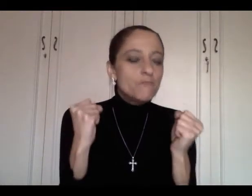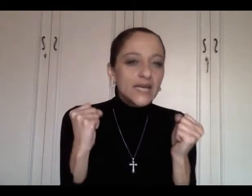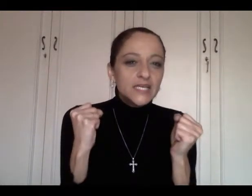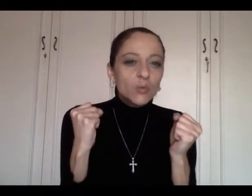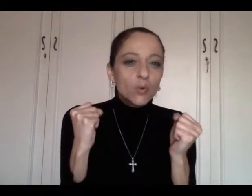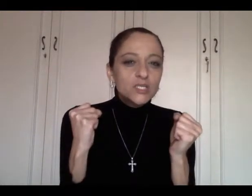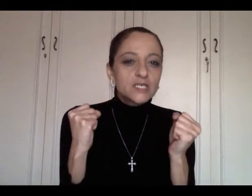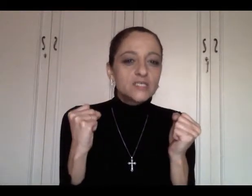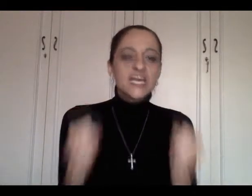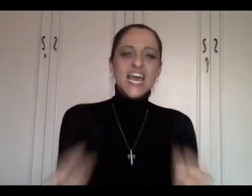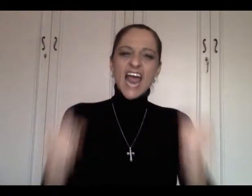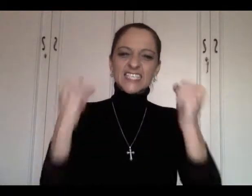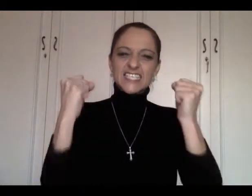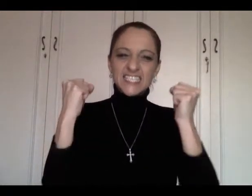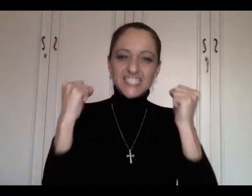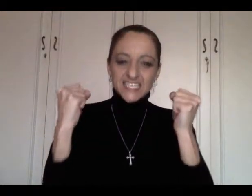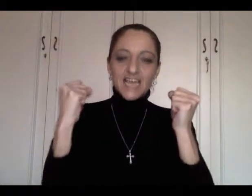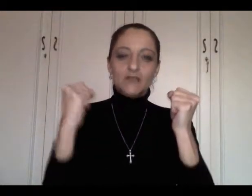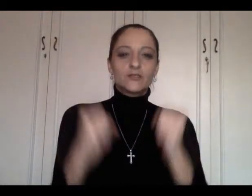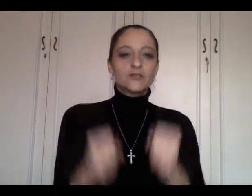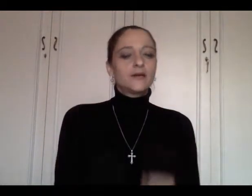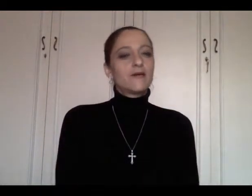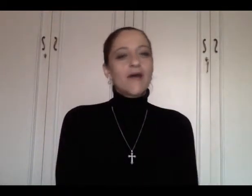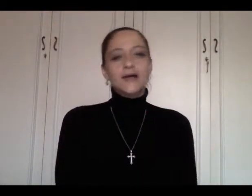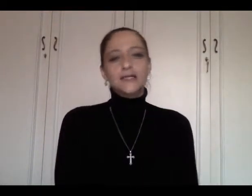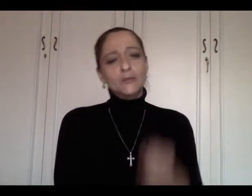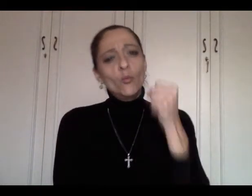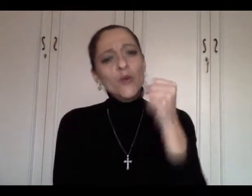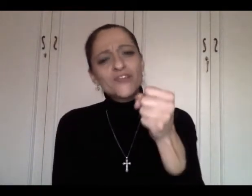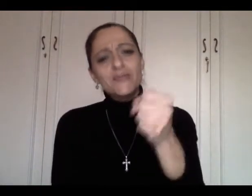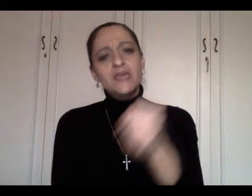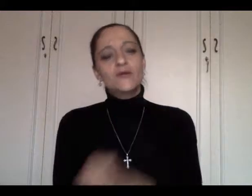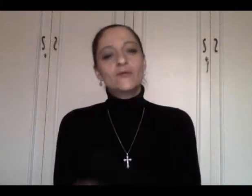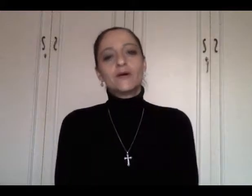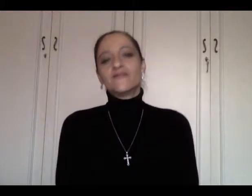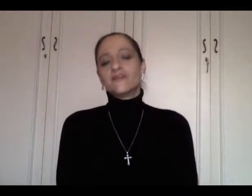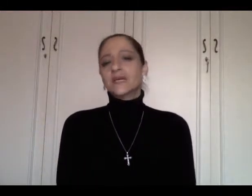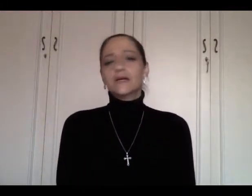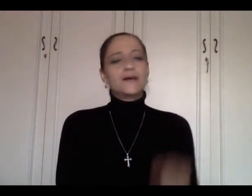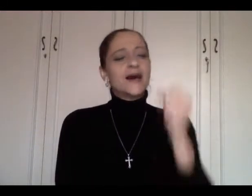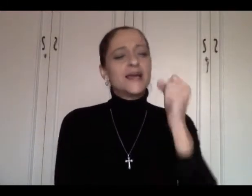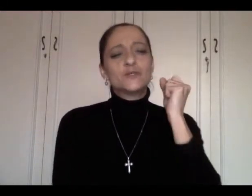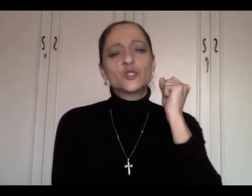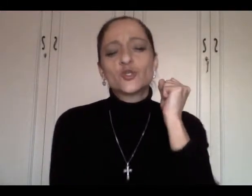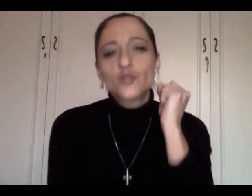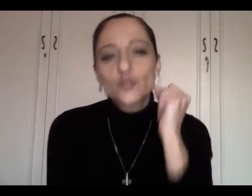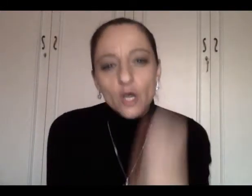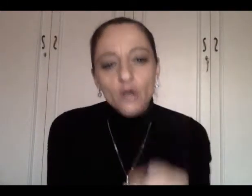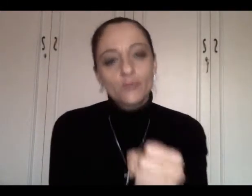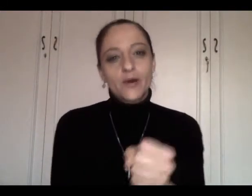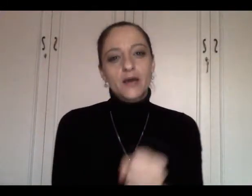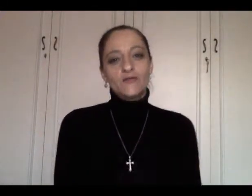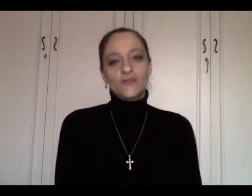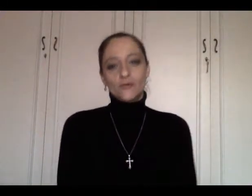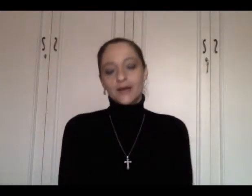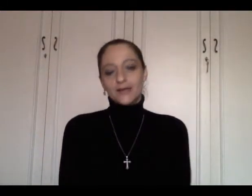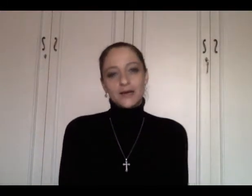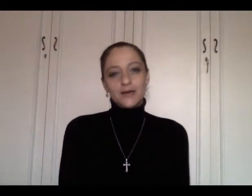muddy waters, and stay on solid ground. And with me you are a Flamingo, and I am so proud of you right now.